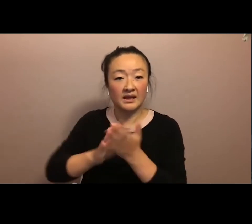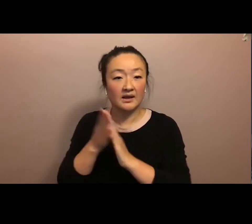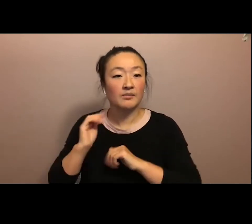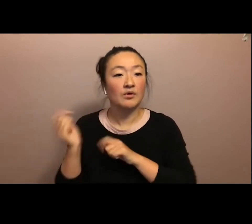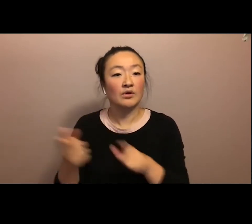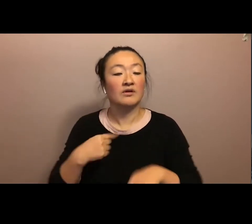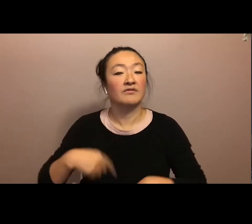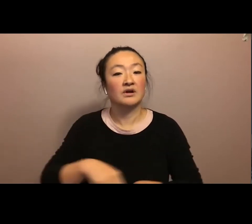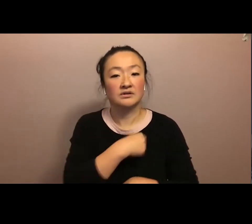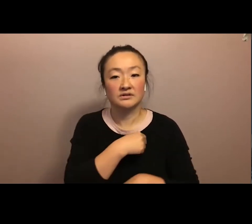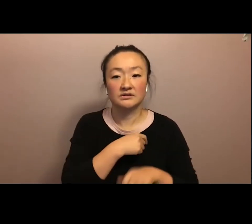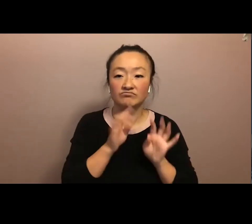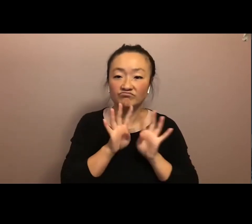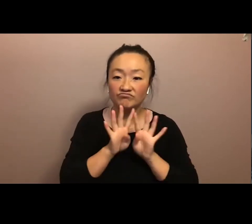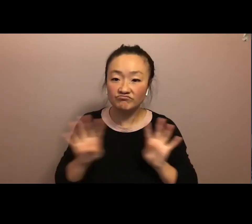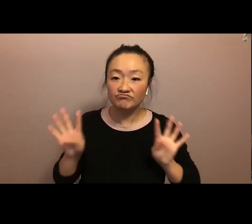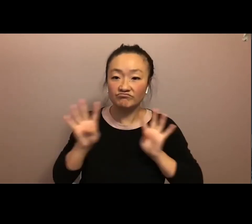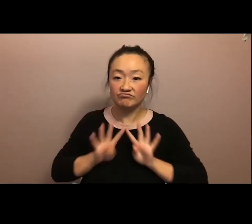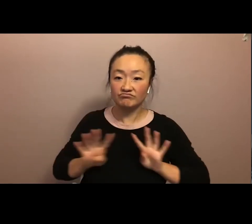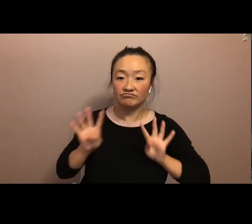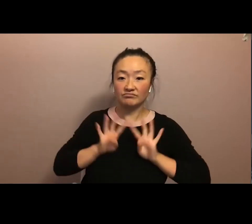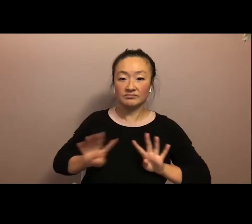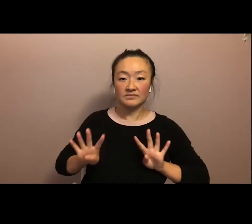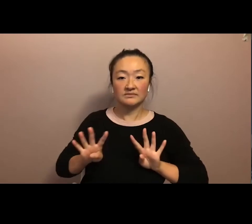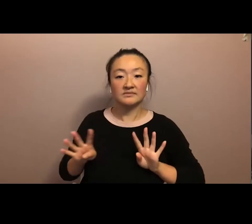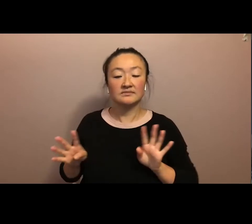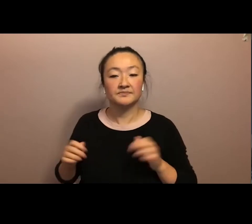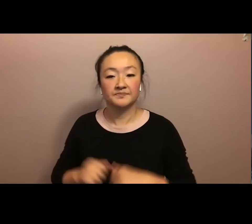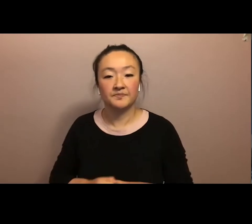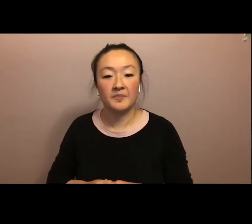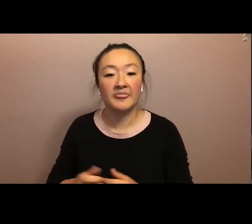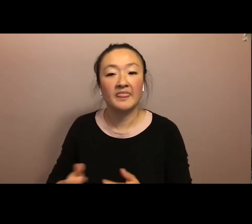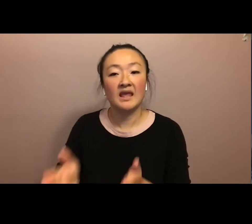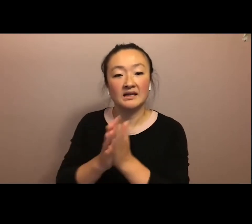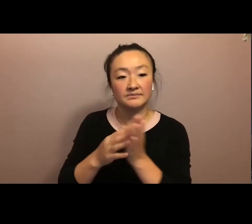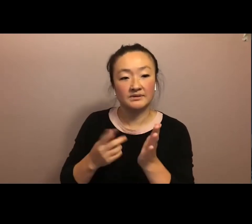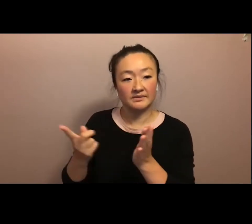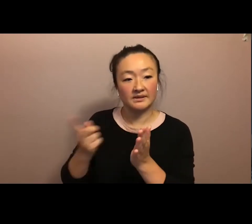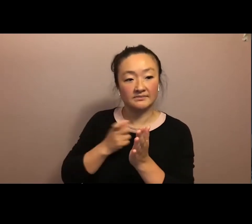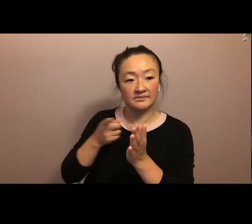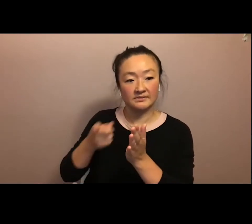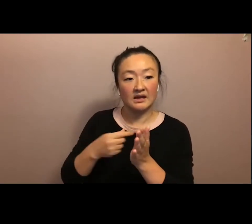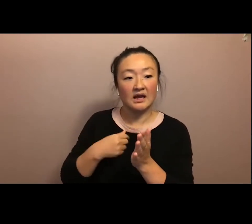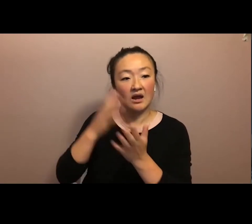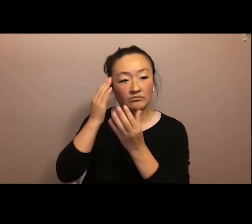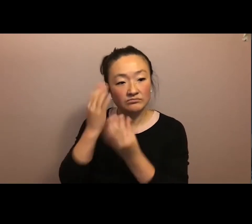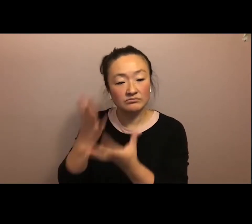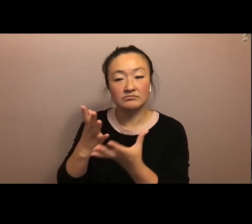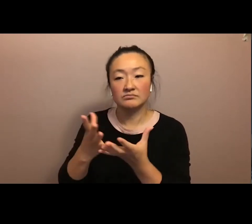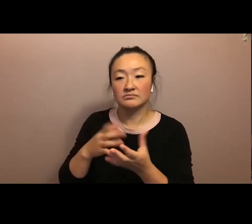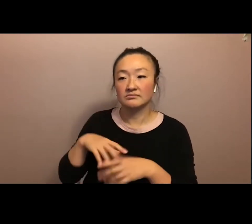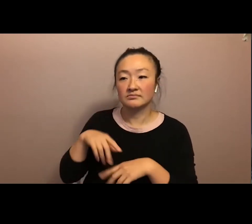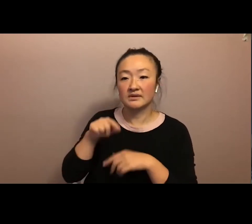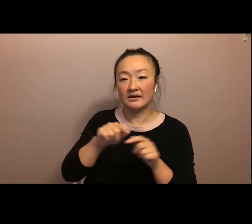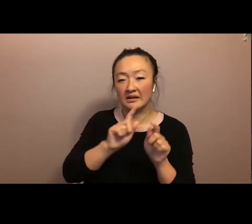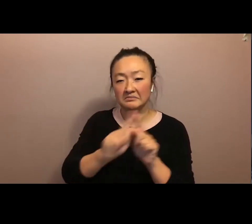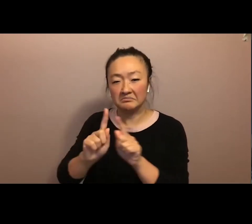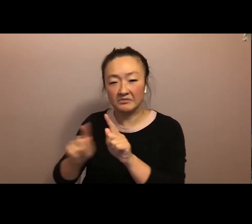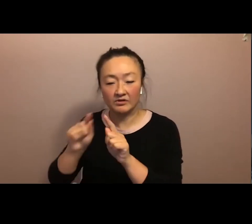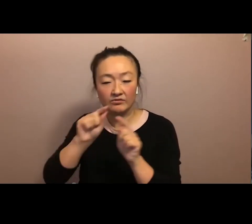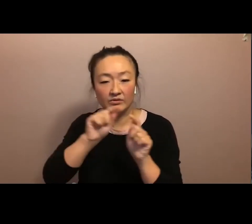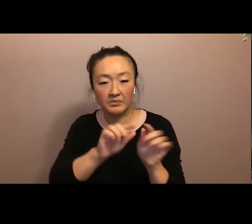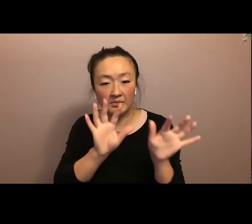one of our kupuna standing beside us. Ask me about the Mauna and I will tell you the mo'olalo of eight Kanaka chained to a cattle grate